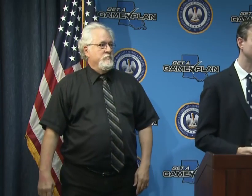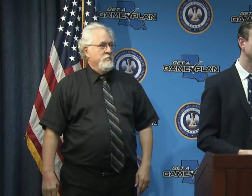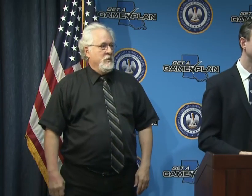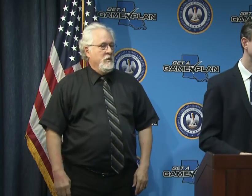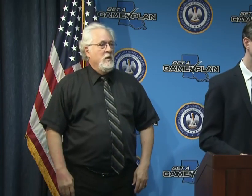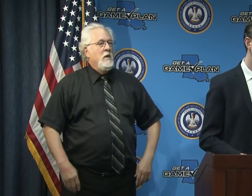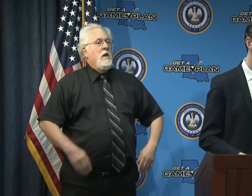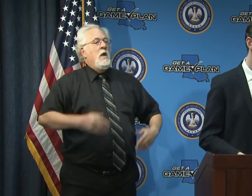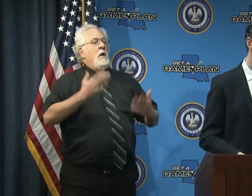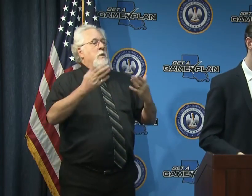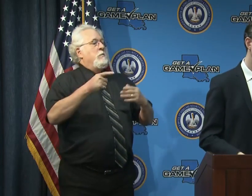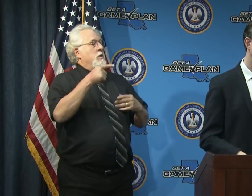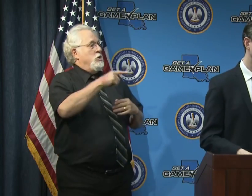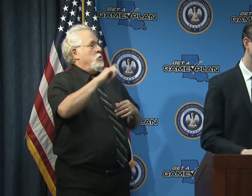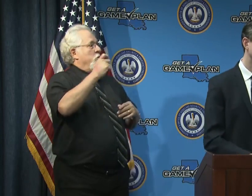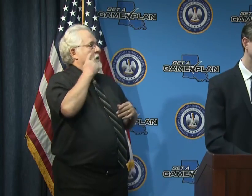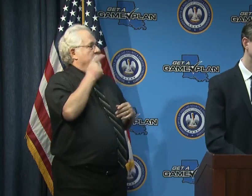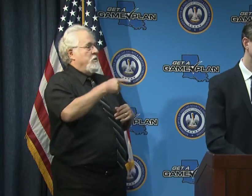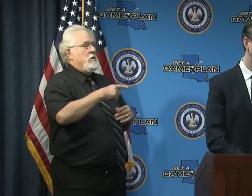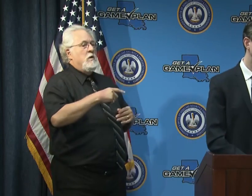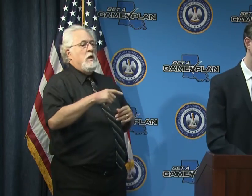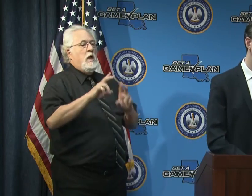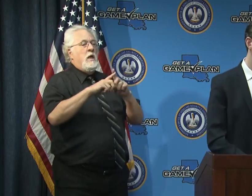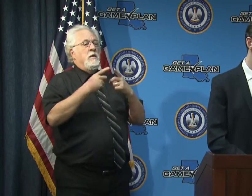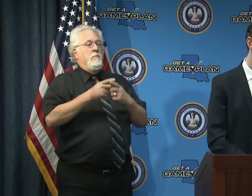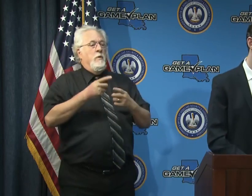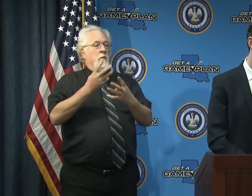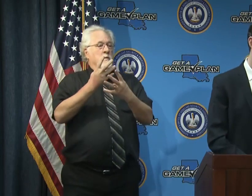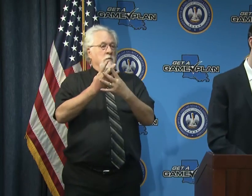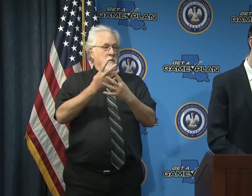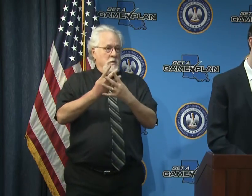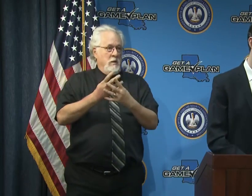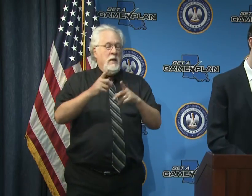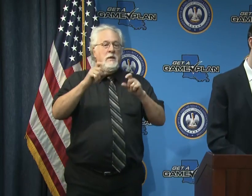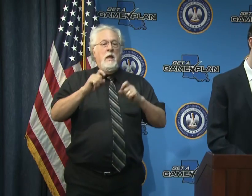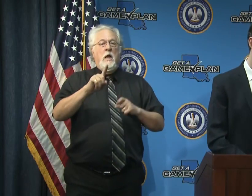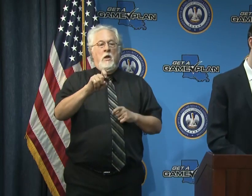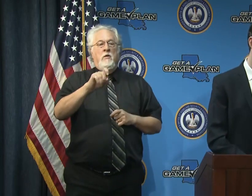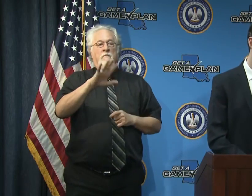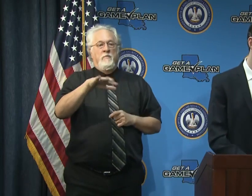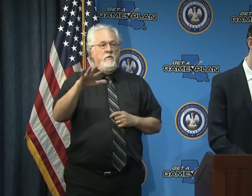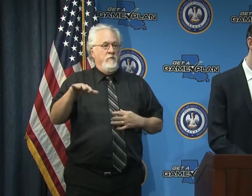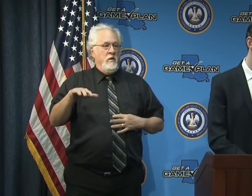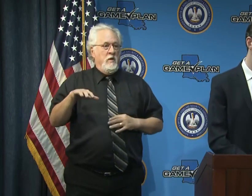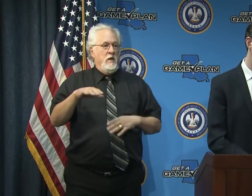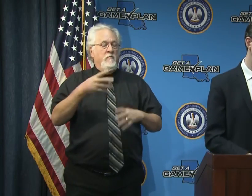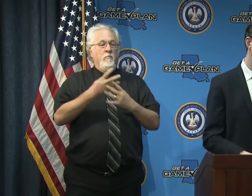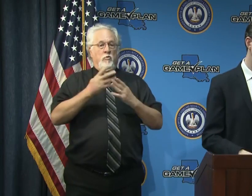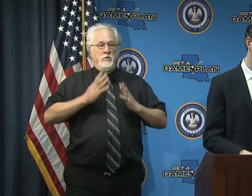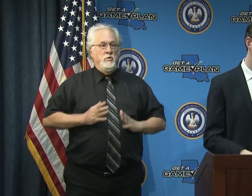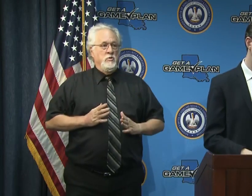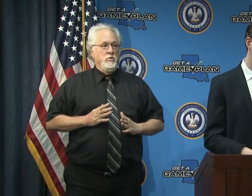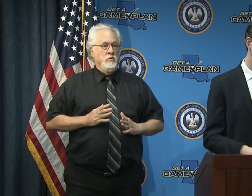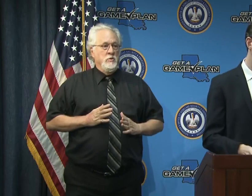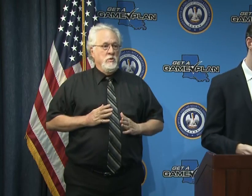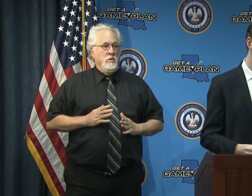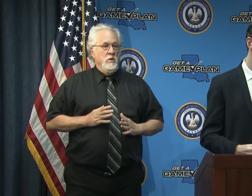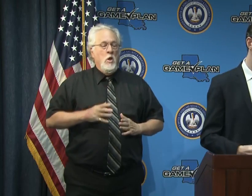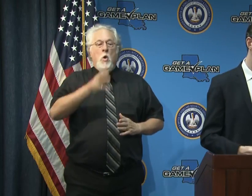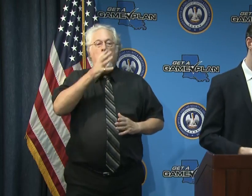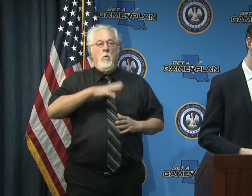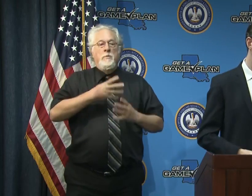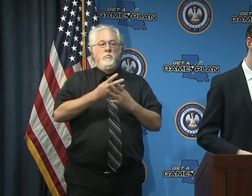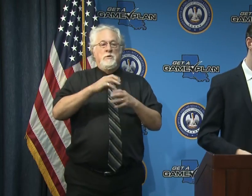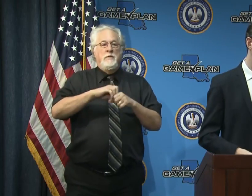so this may be for you and the governor um we know the department of corrections tested 155 prisoners at a women's prison in saint